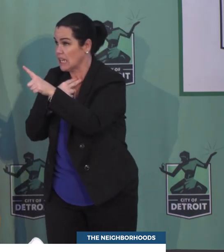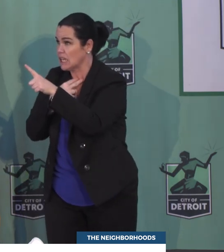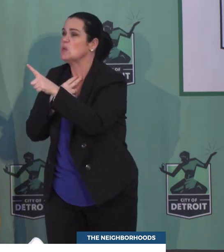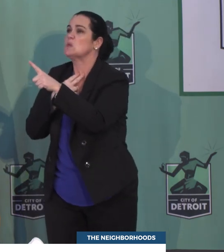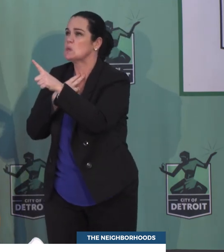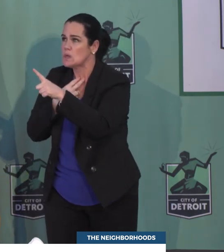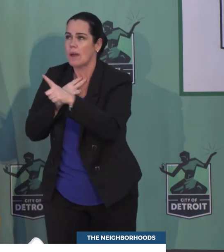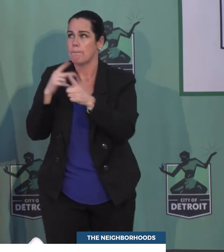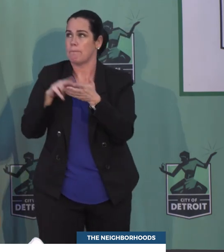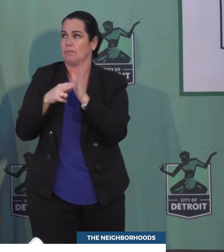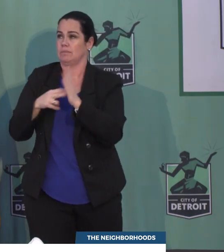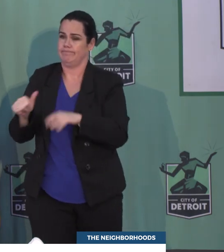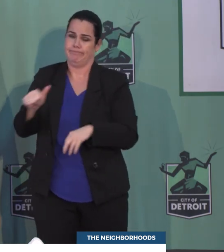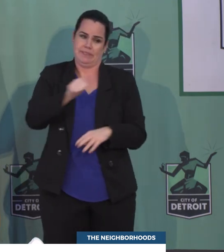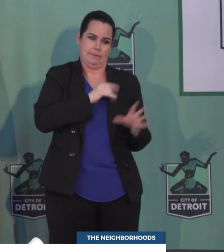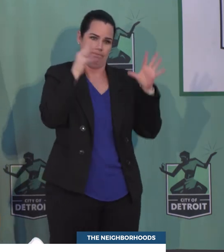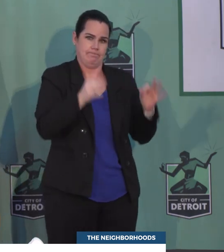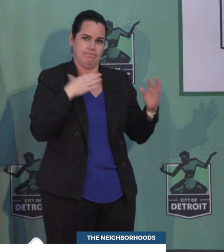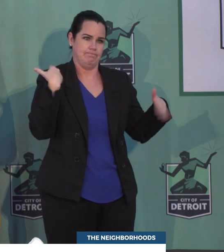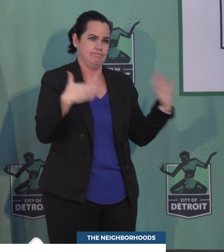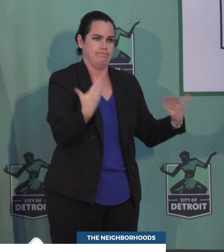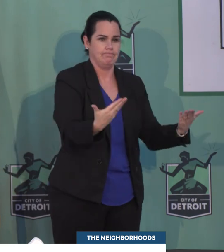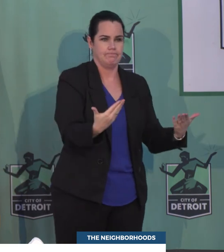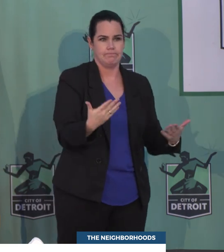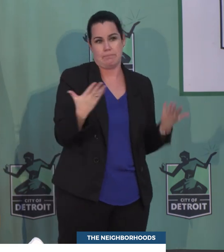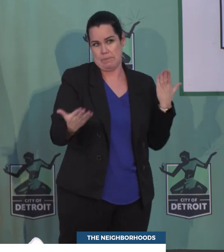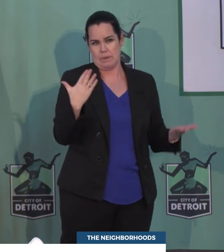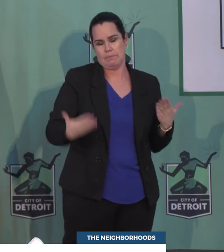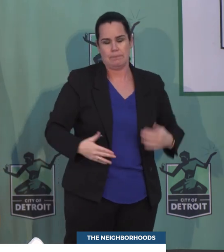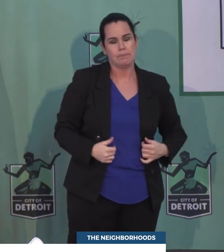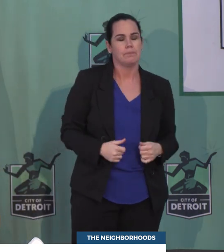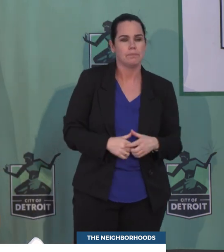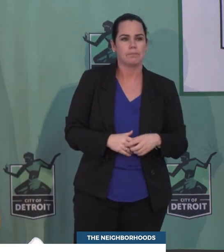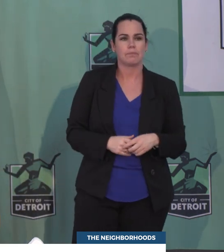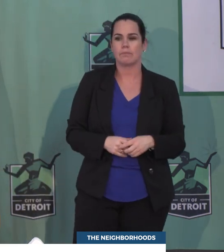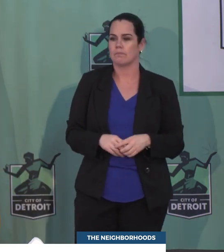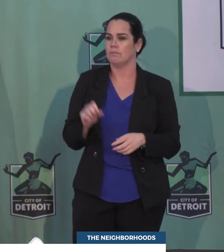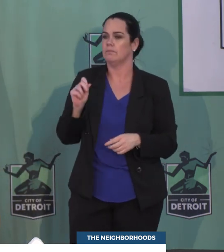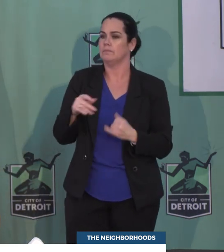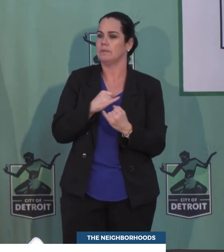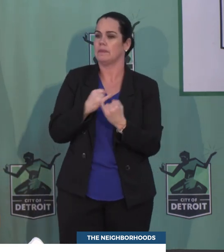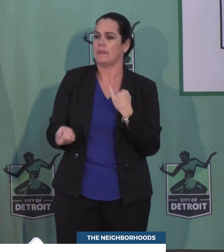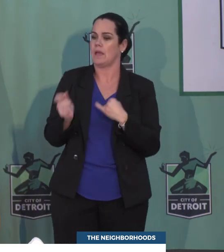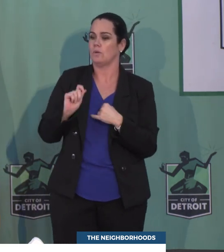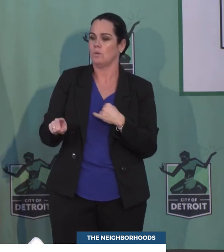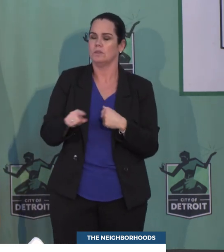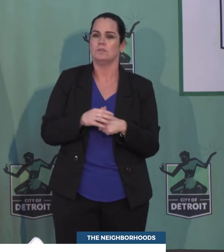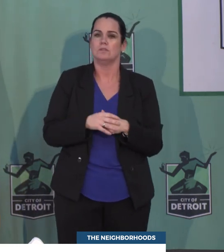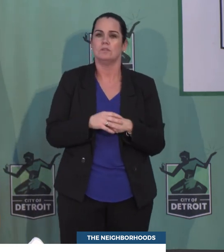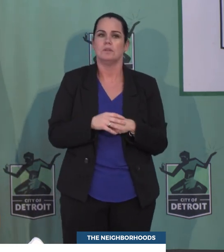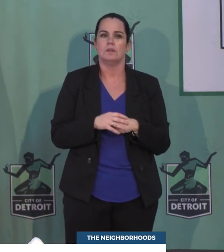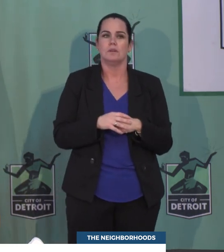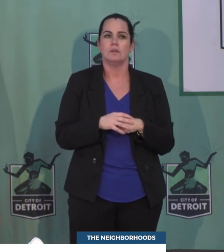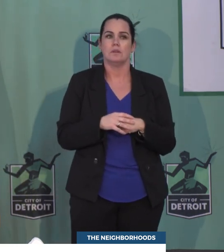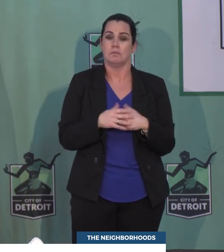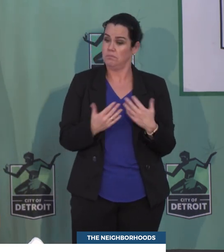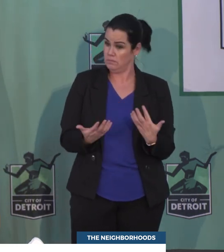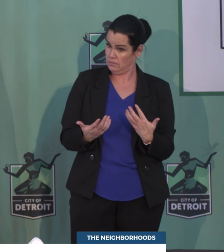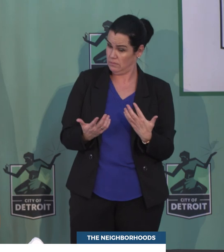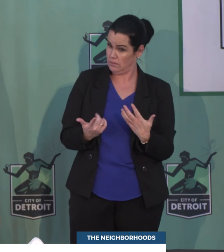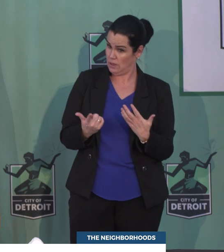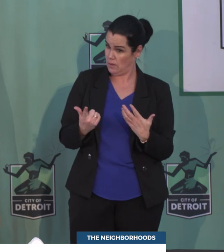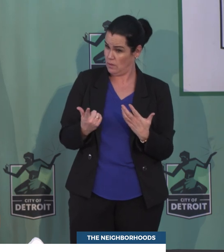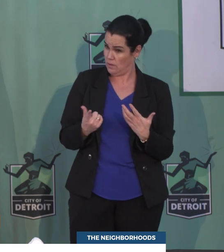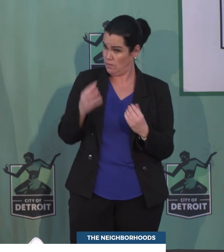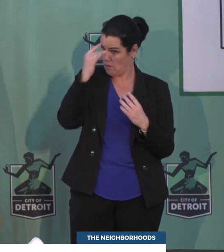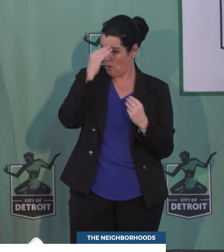doing something in the interim here in the city. Okay, Andrew, last question was whether or not there's been any further thought